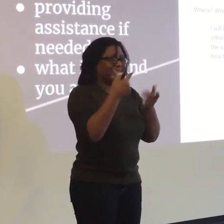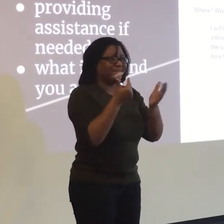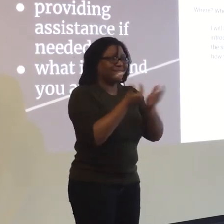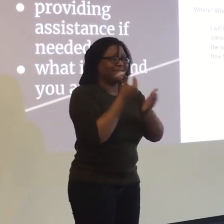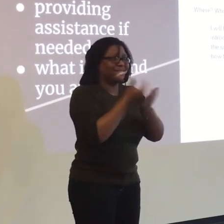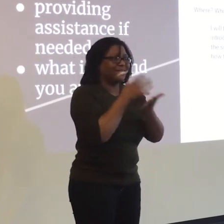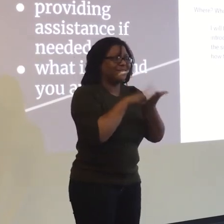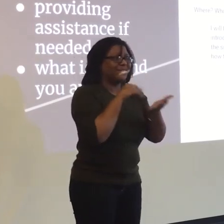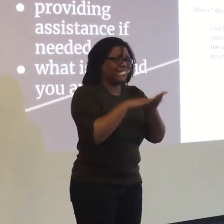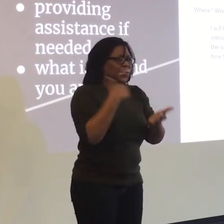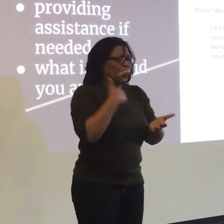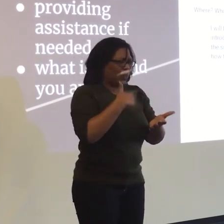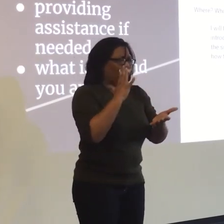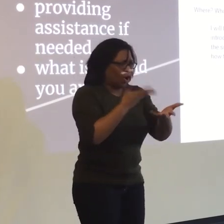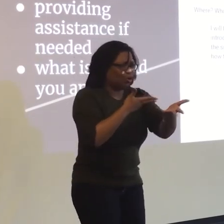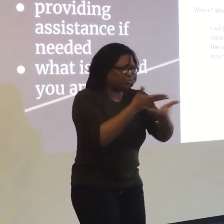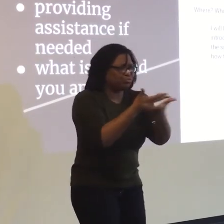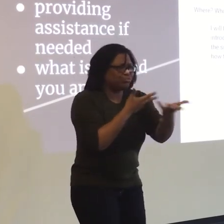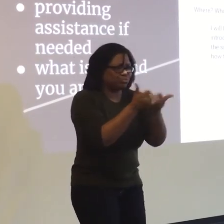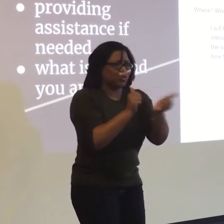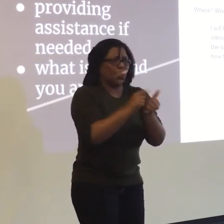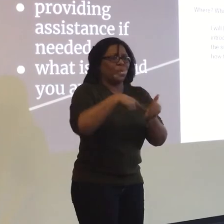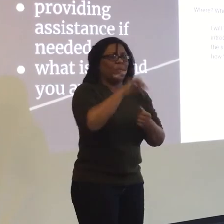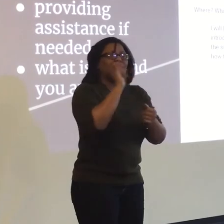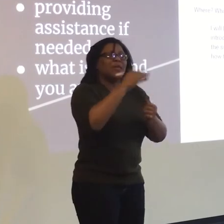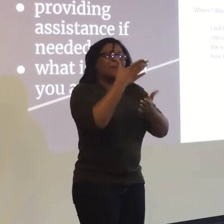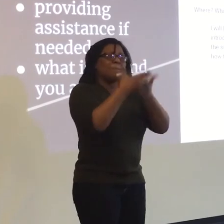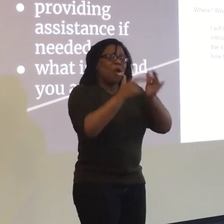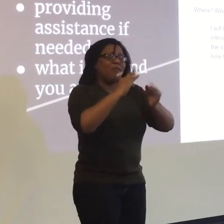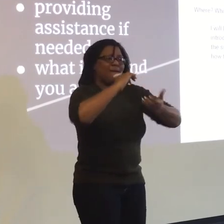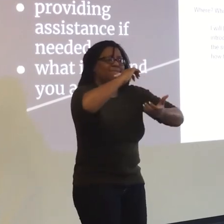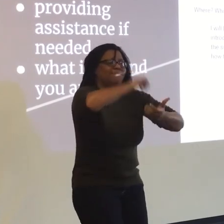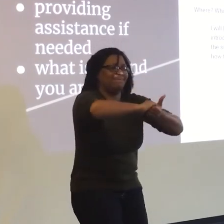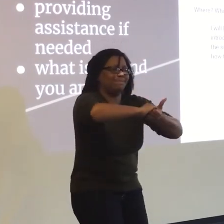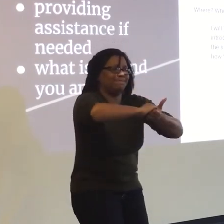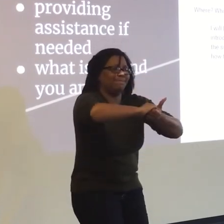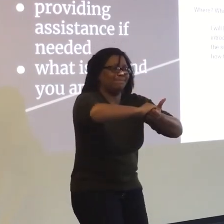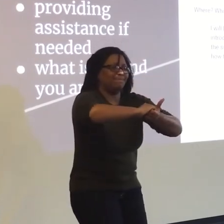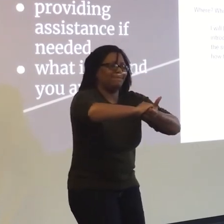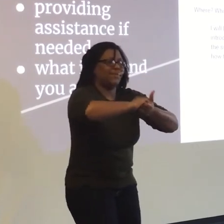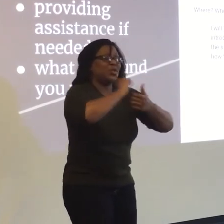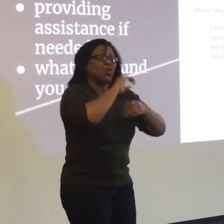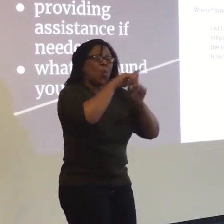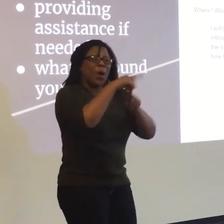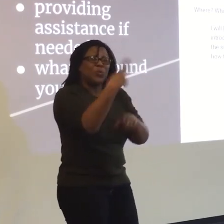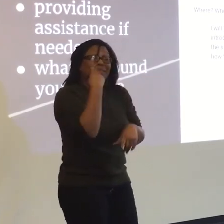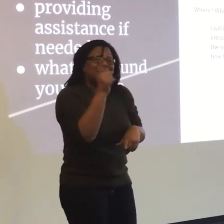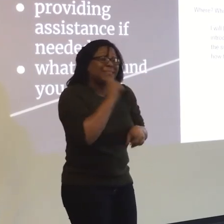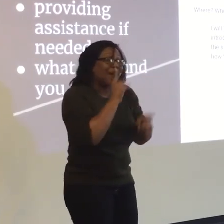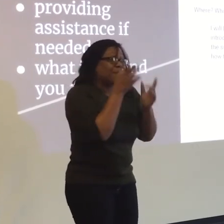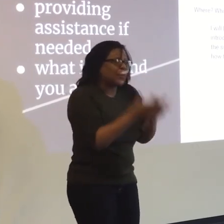We understand. You know, we're, you know, doing the same thing. We're learning the language as well. So, it's a partnership between the two.